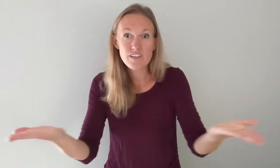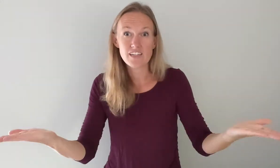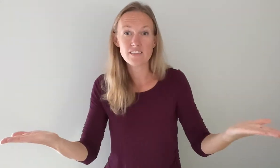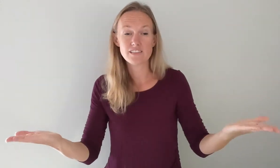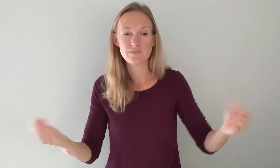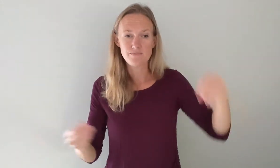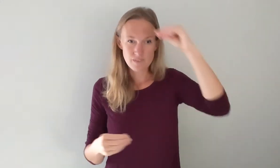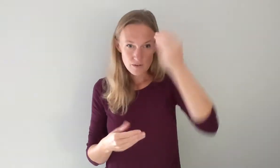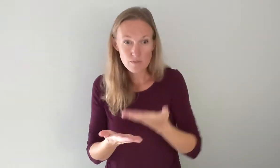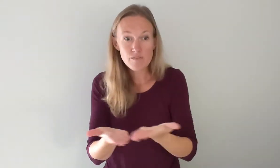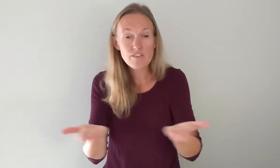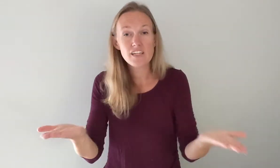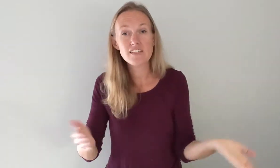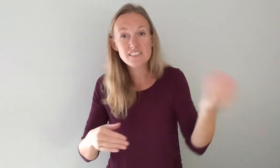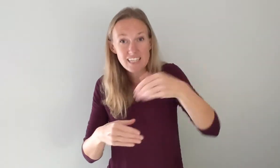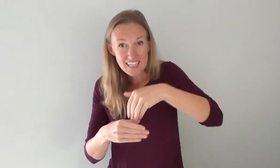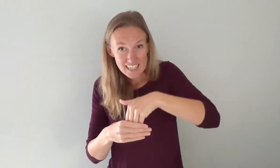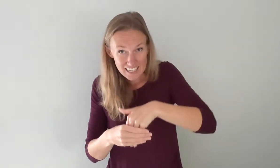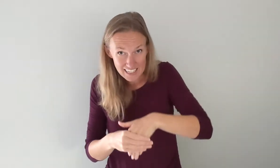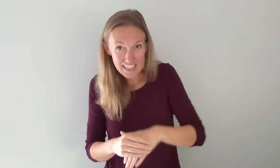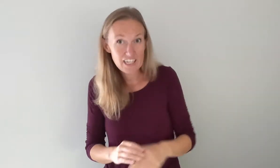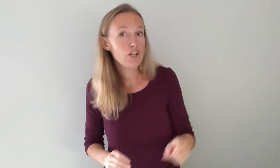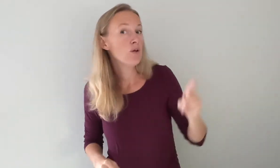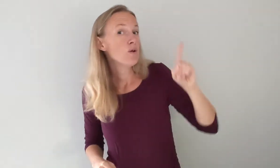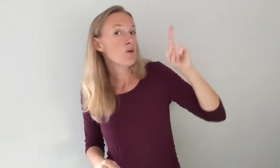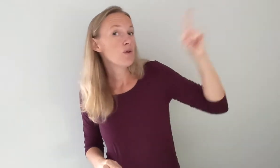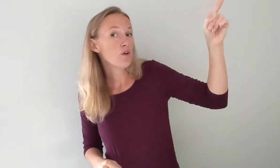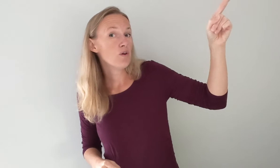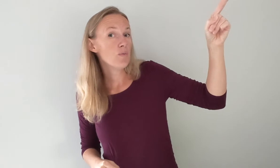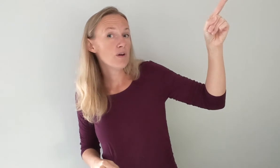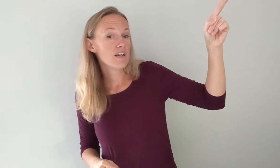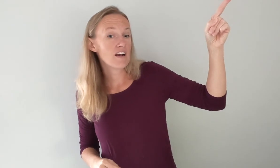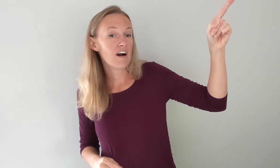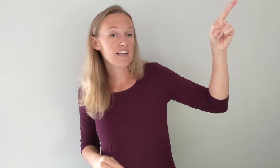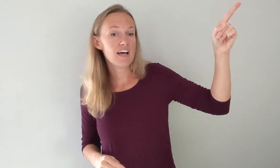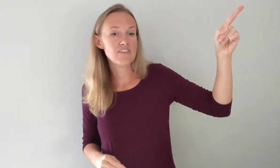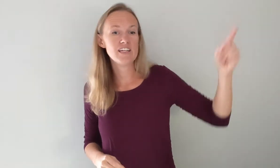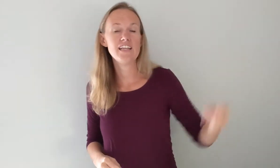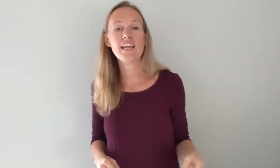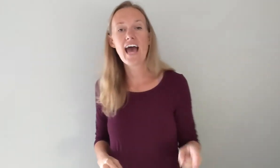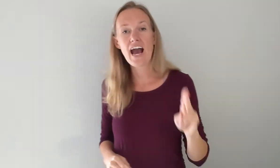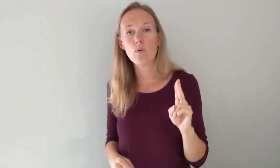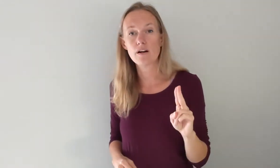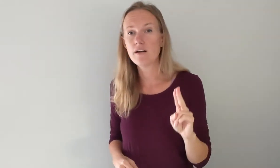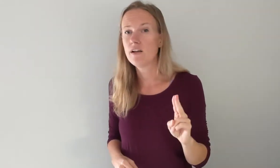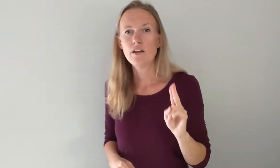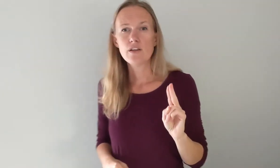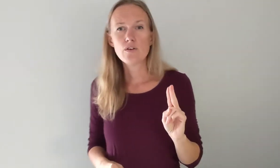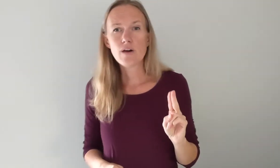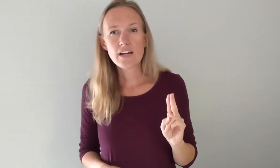Revealed. Revealed. In you. Pointing to God in heaven. And then our. You don't have